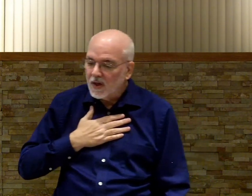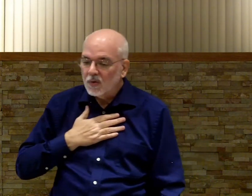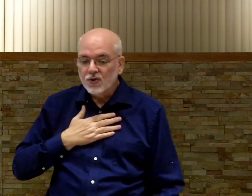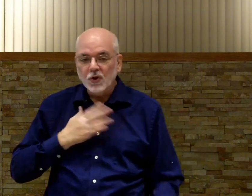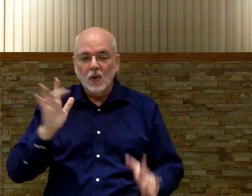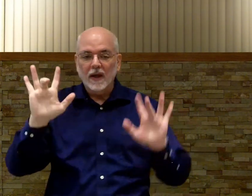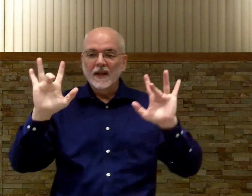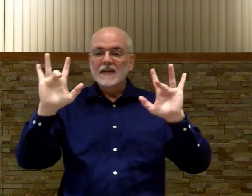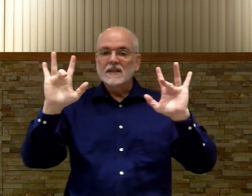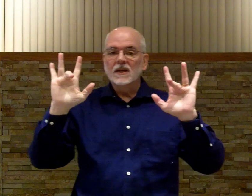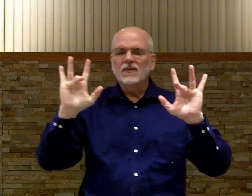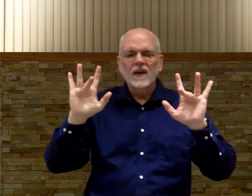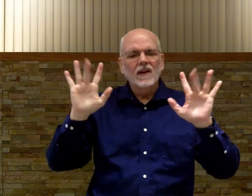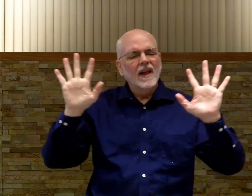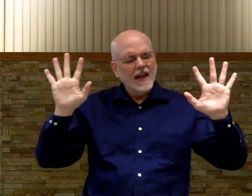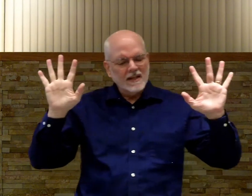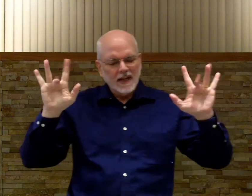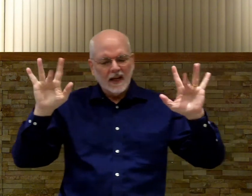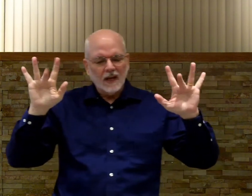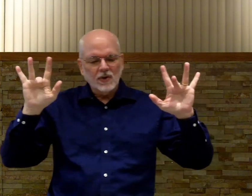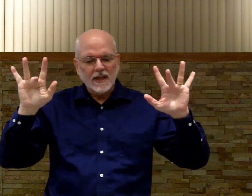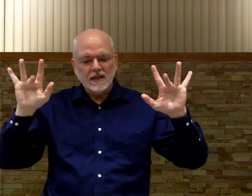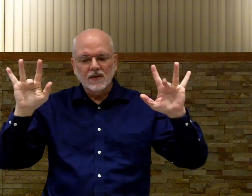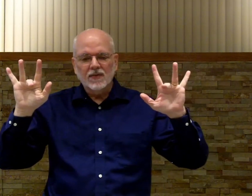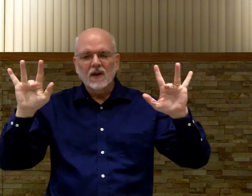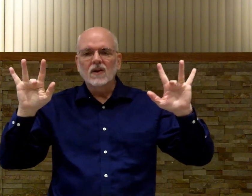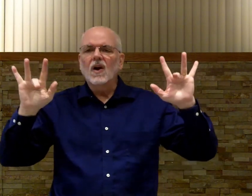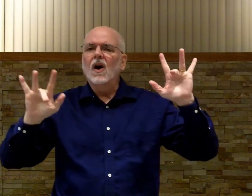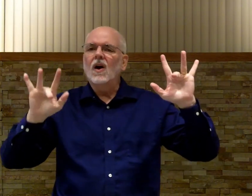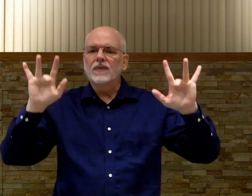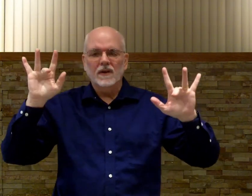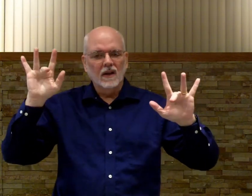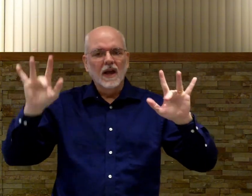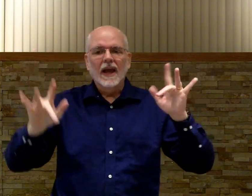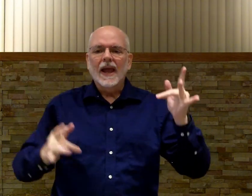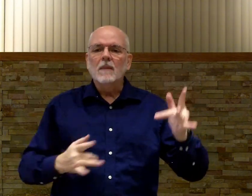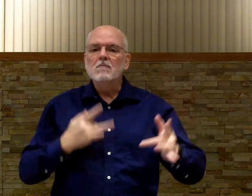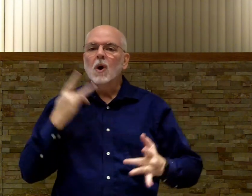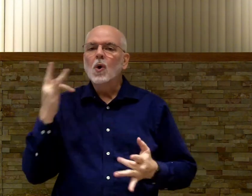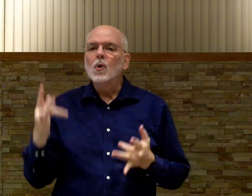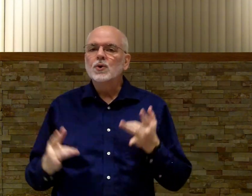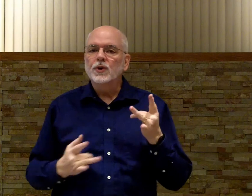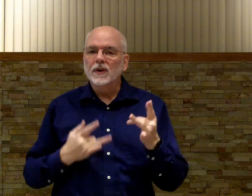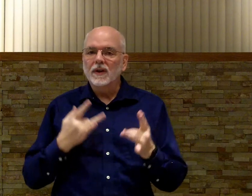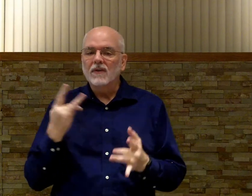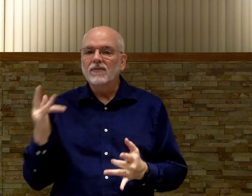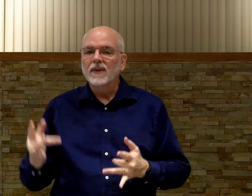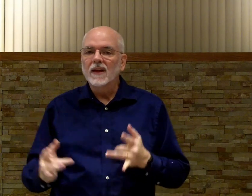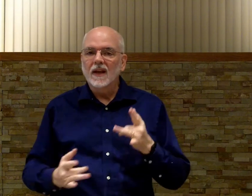know. Joy. Center finger. And in sign language, that center finger is often an emotion, a feeling